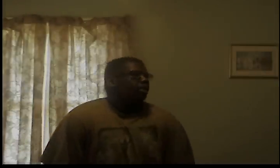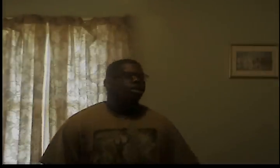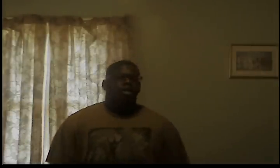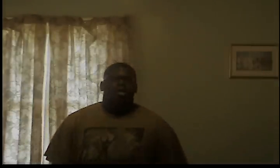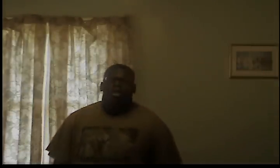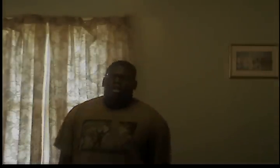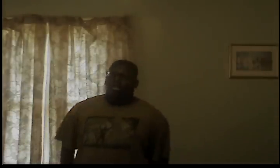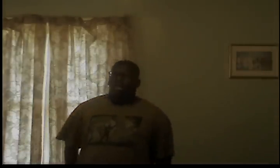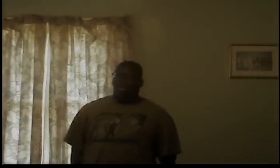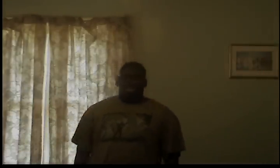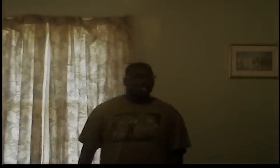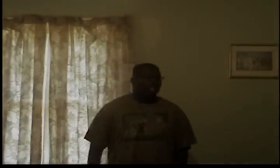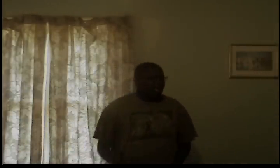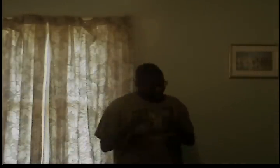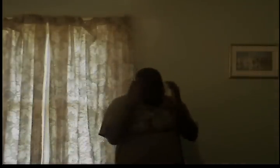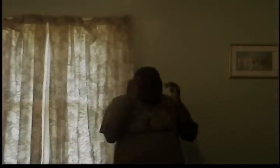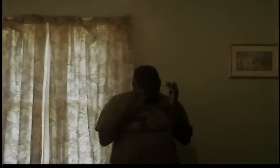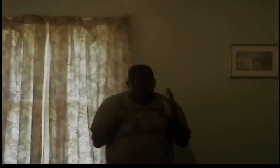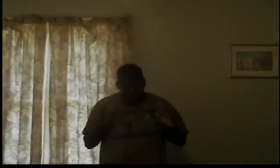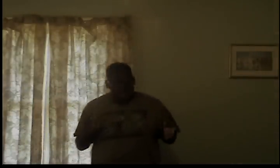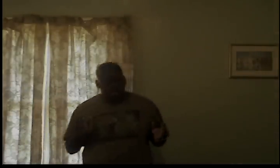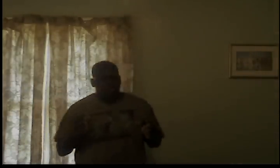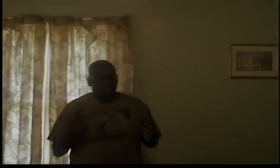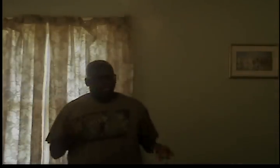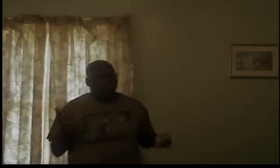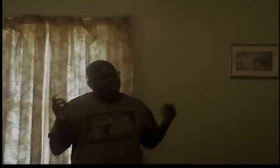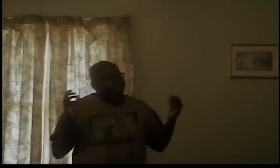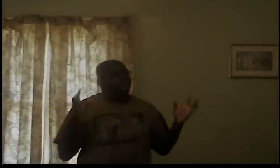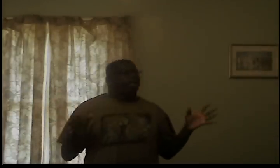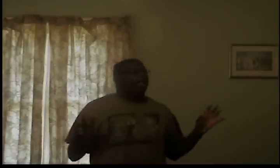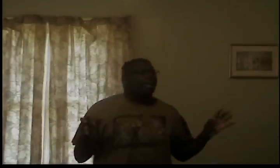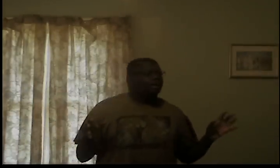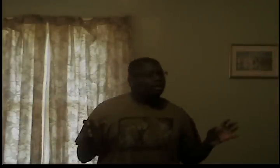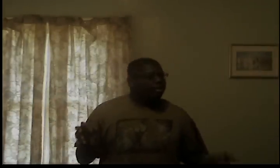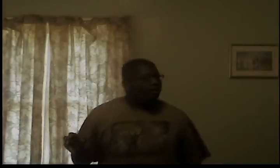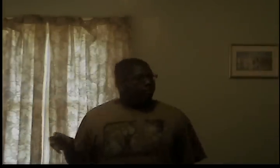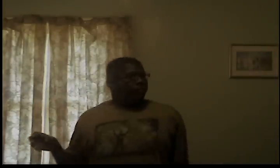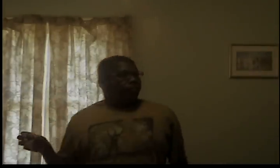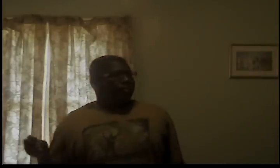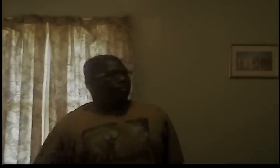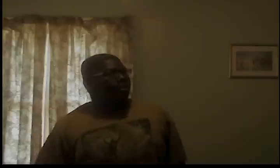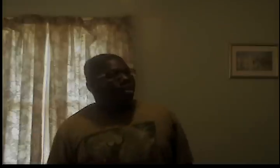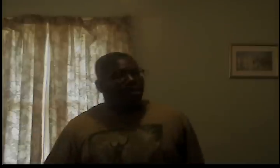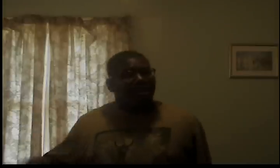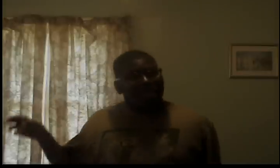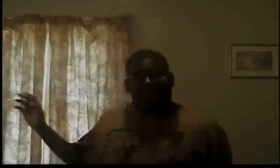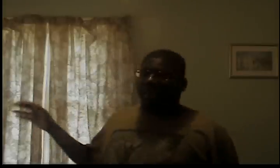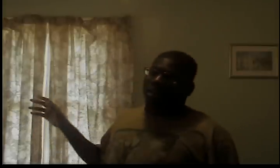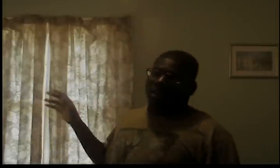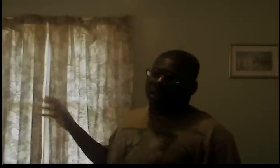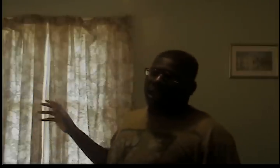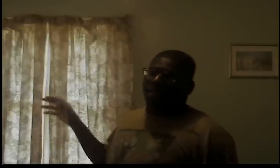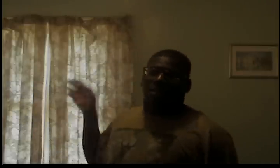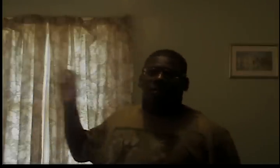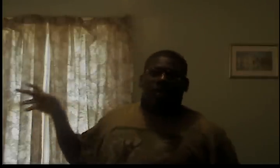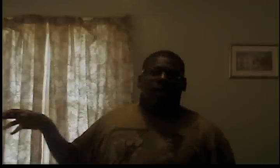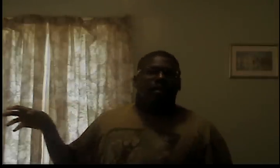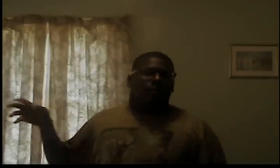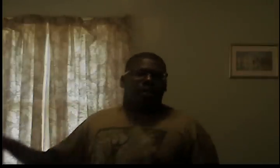it wouldn't bother me but when you get to college the teachers in college don't care as much